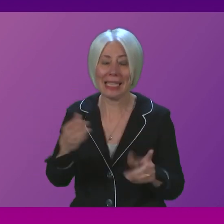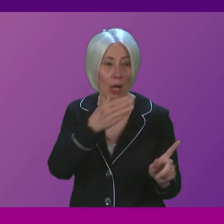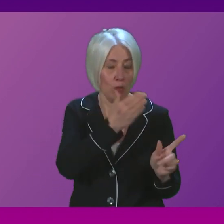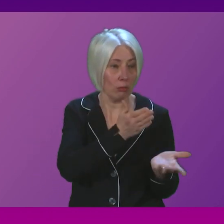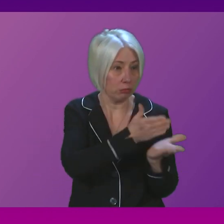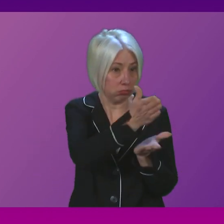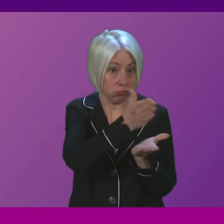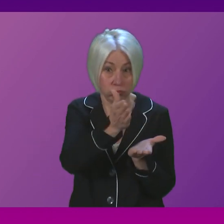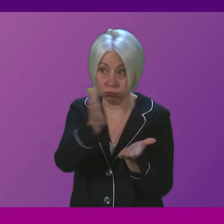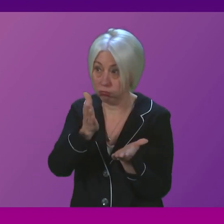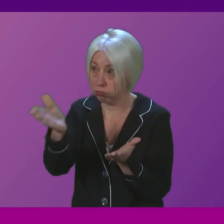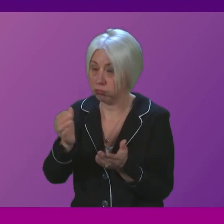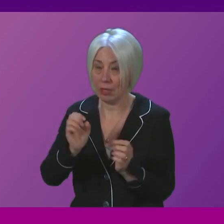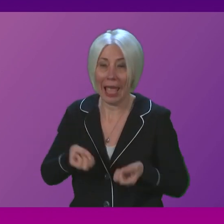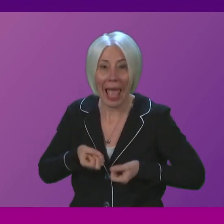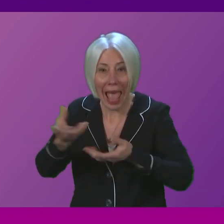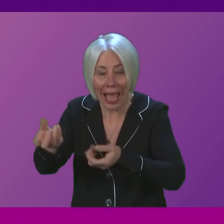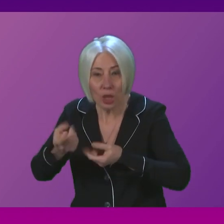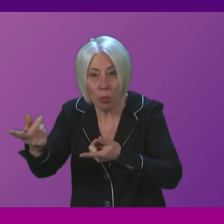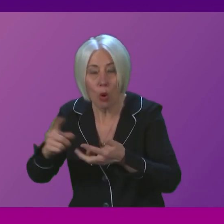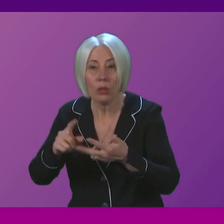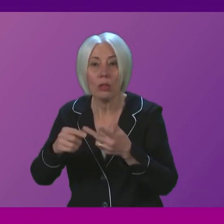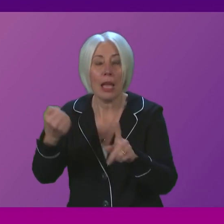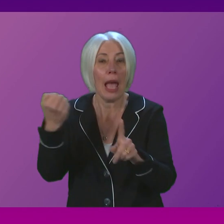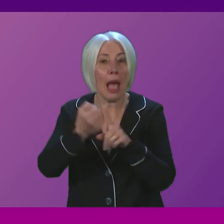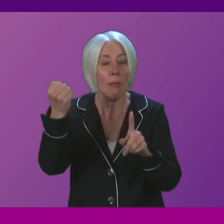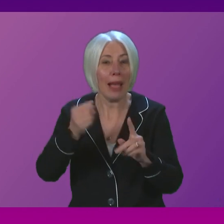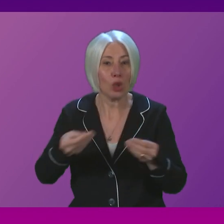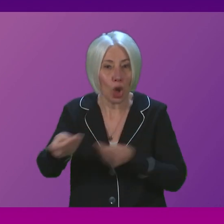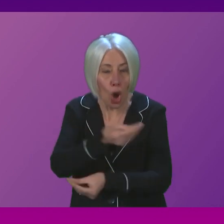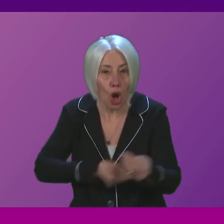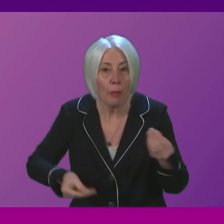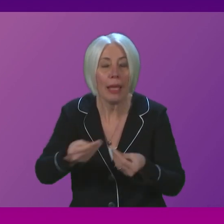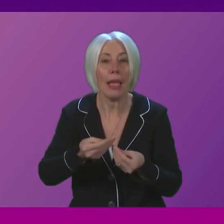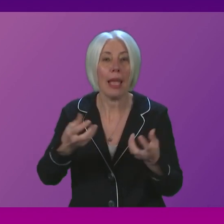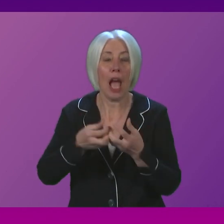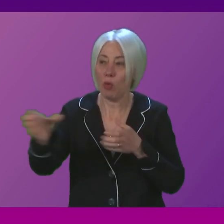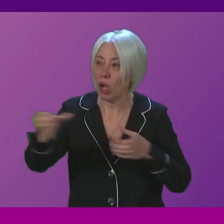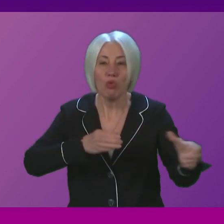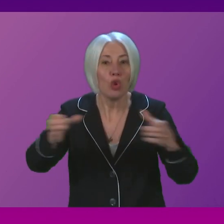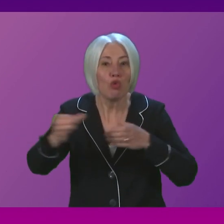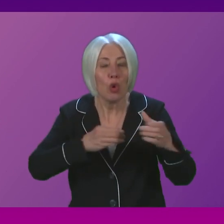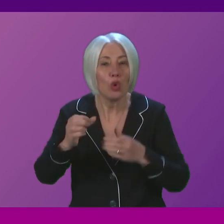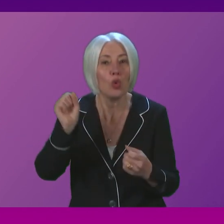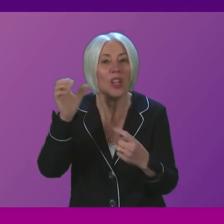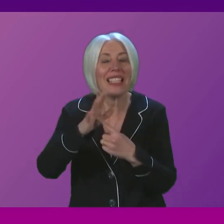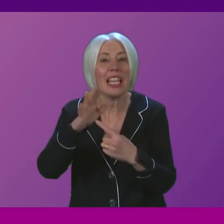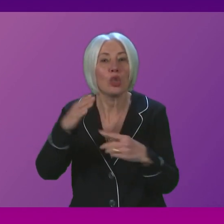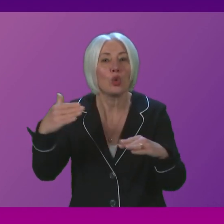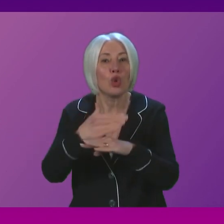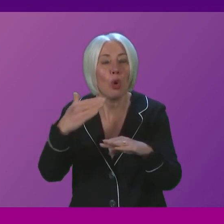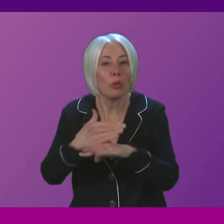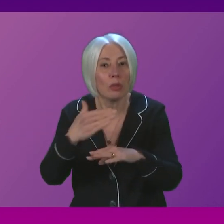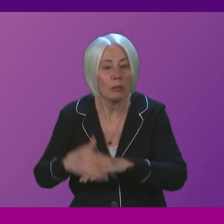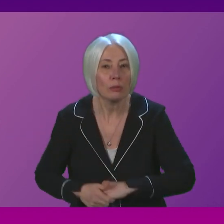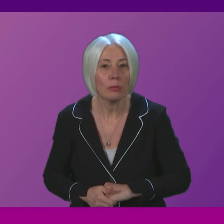from exports through to the impact on the economy and our ability to recruit into essential jobs. I